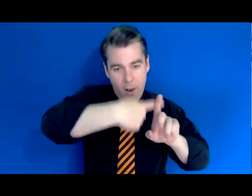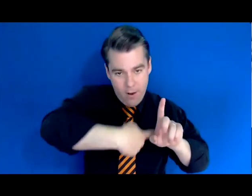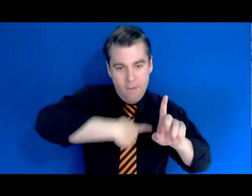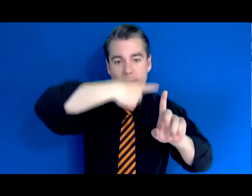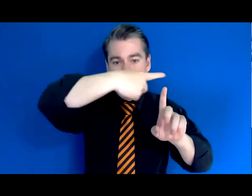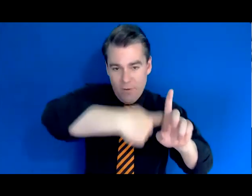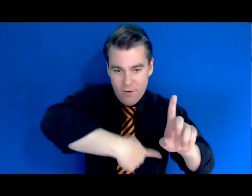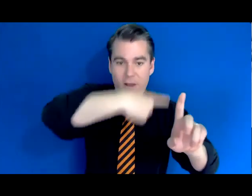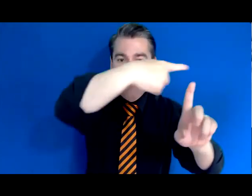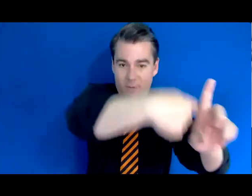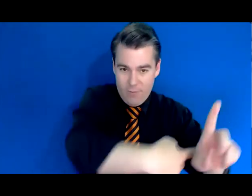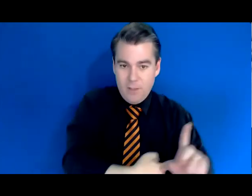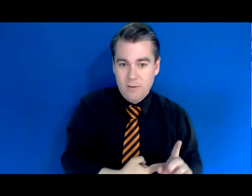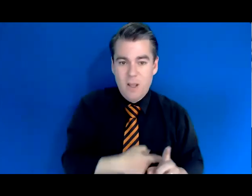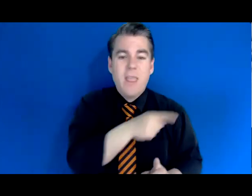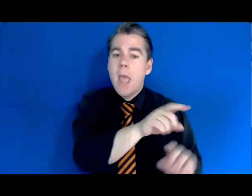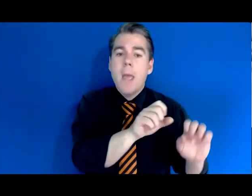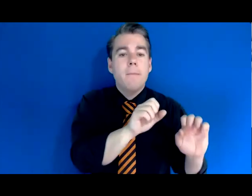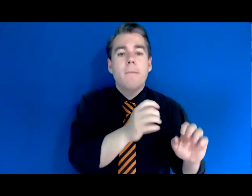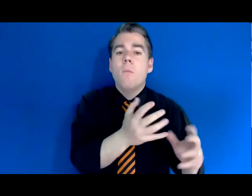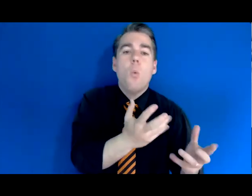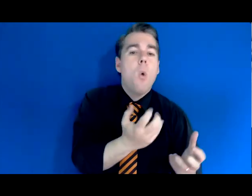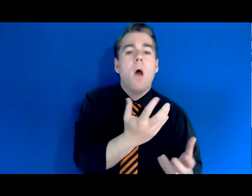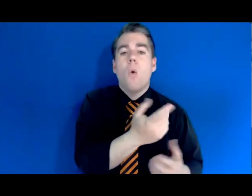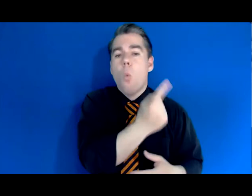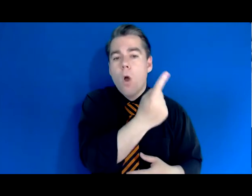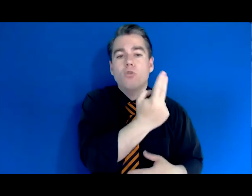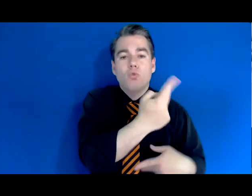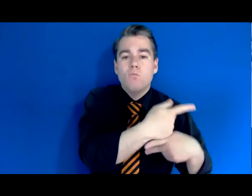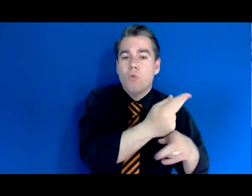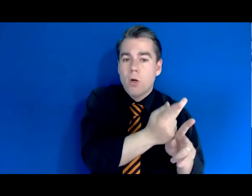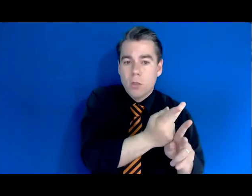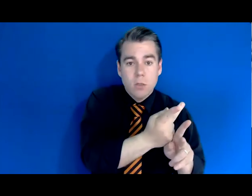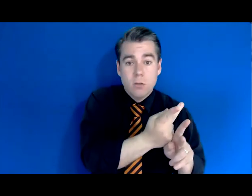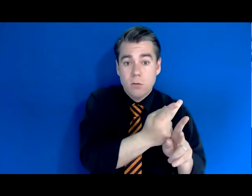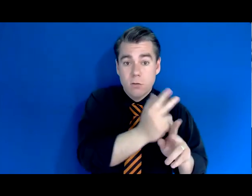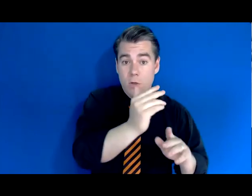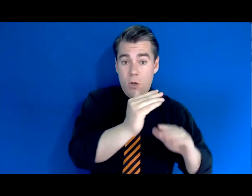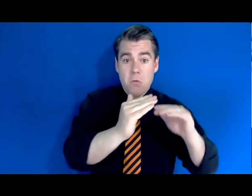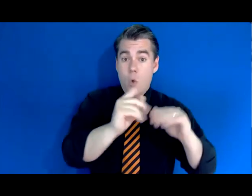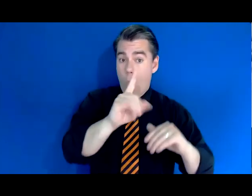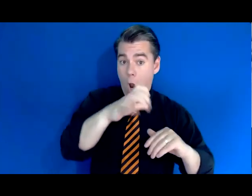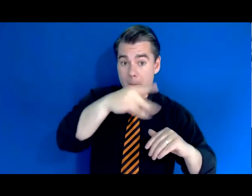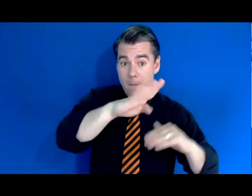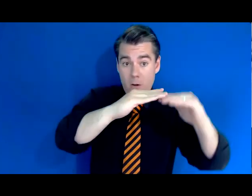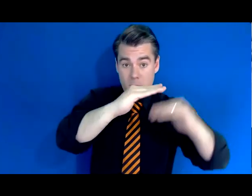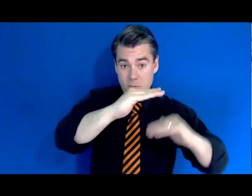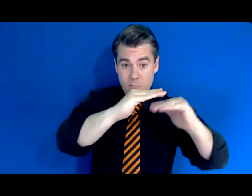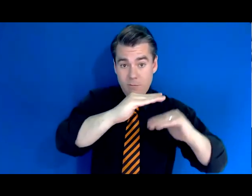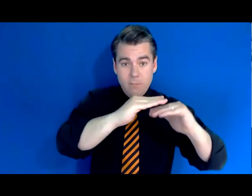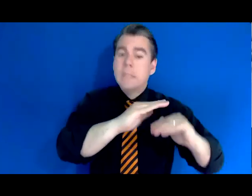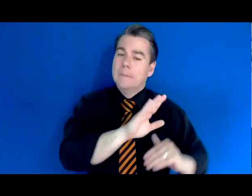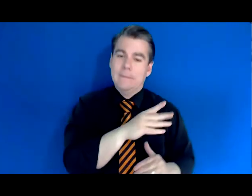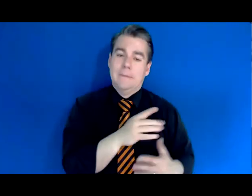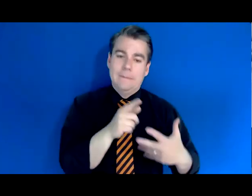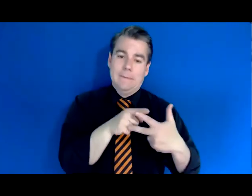potential wants just one or two products that don't add up to a hundred PV, they should be a preferred customer. They will